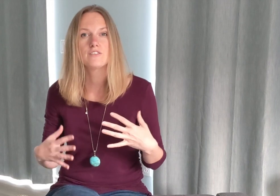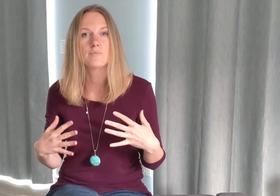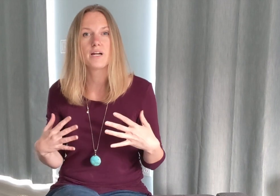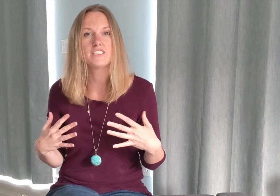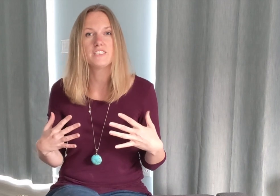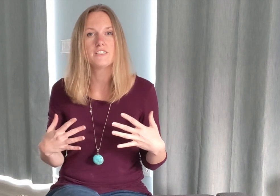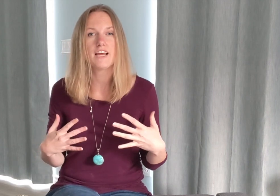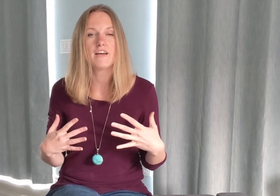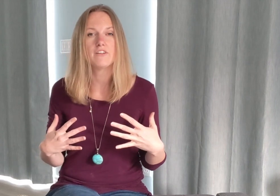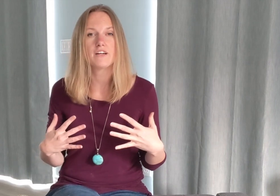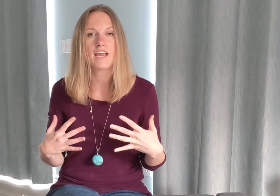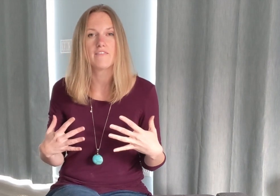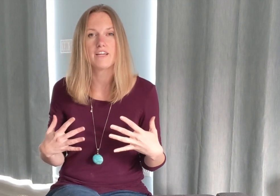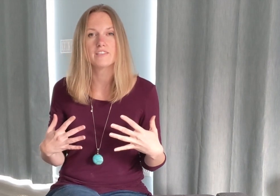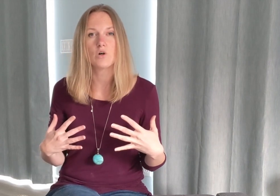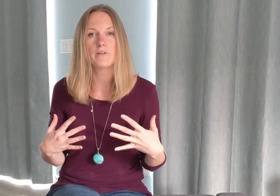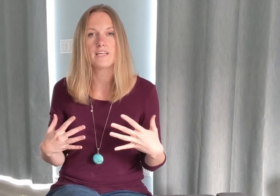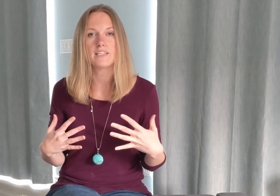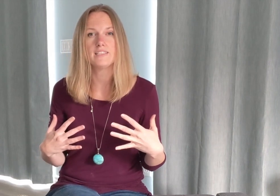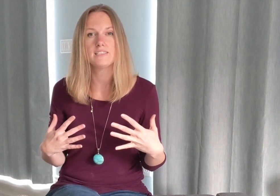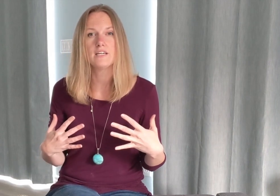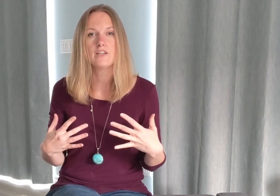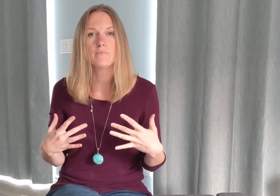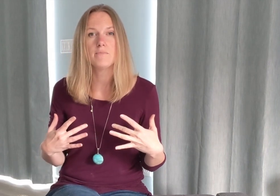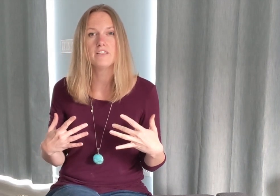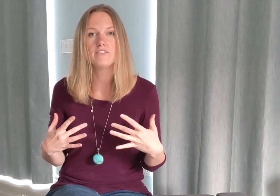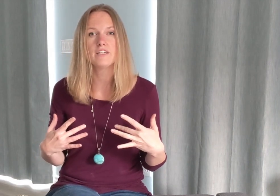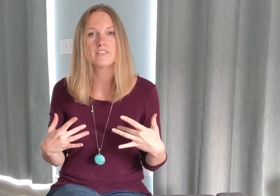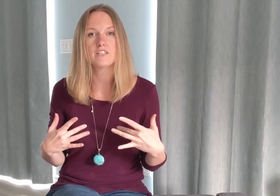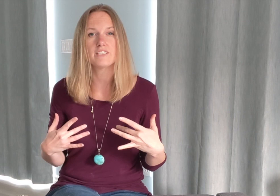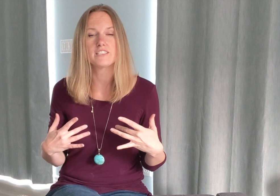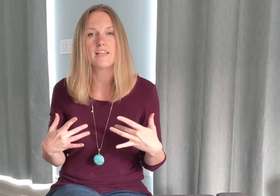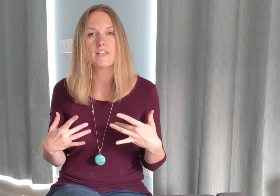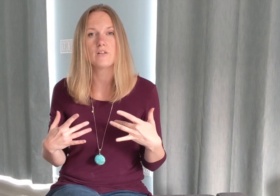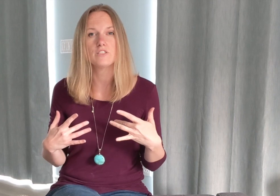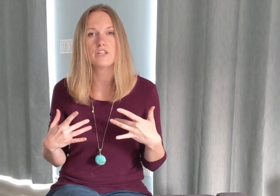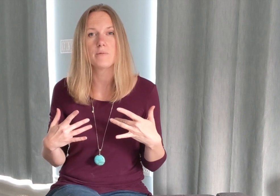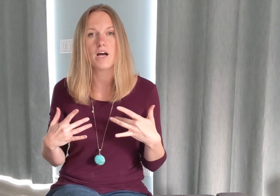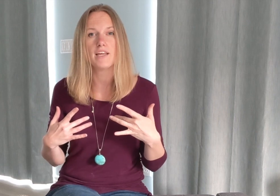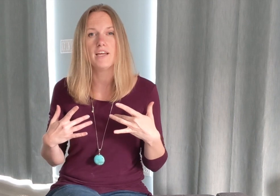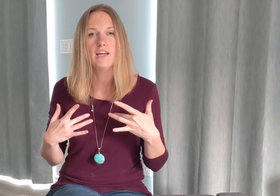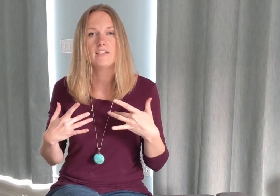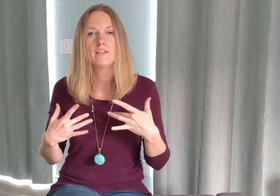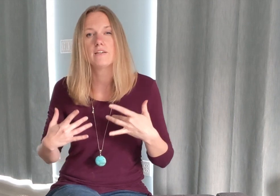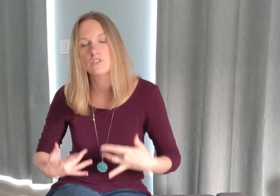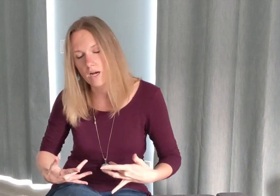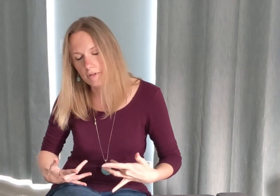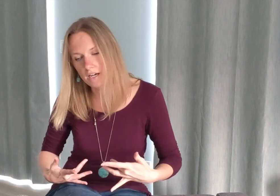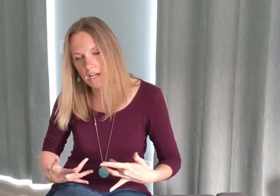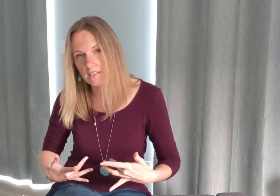depression, you're going to have your fingers open like this. Your middle fingers are going to be slightly closer to your body and then you're going to drop your hands